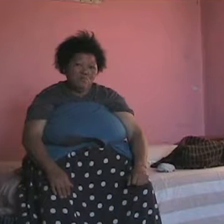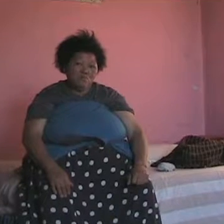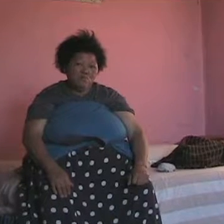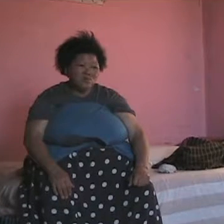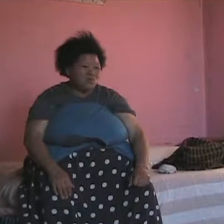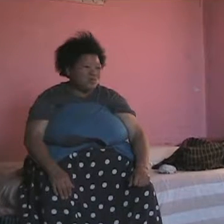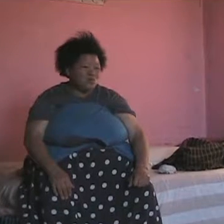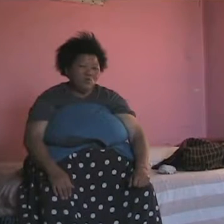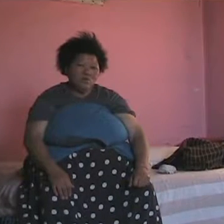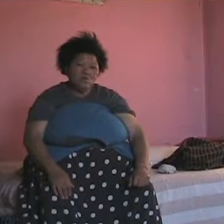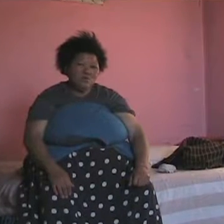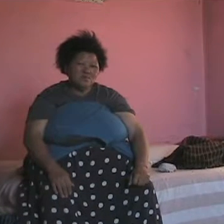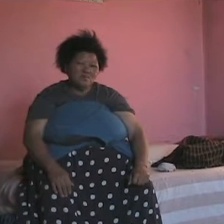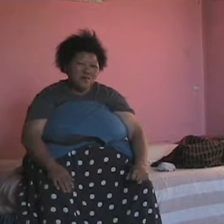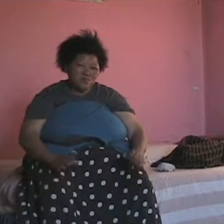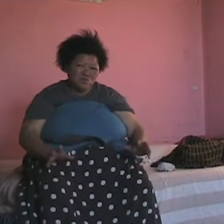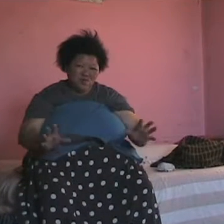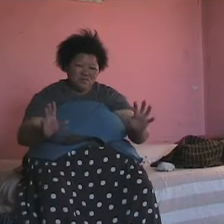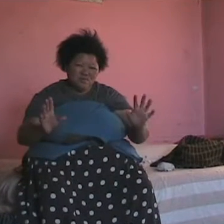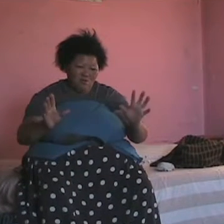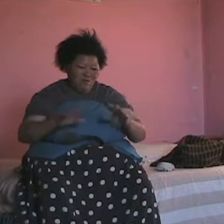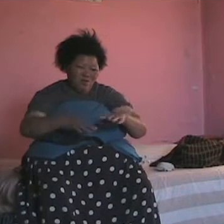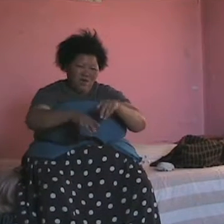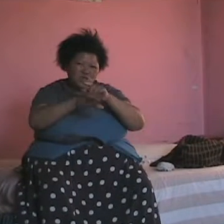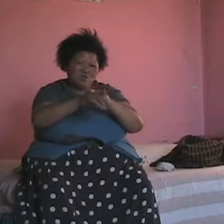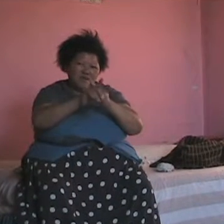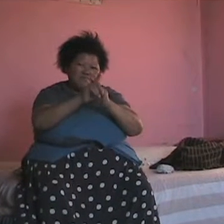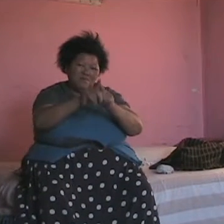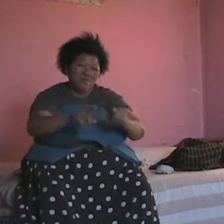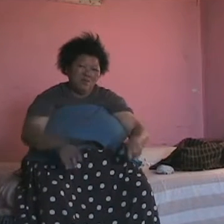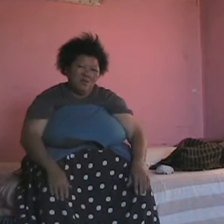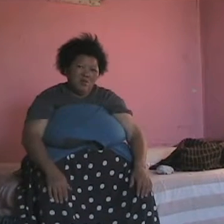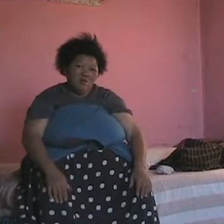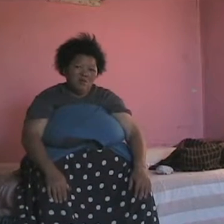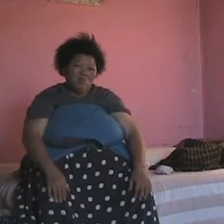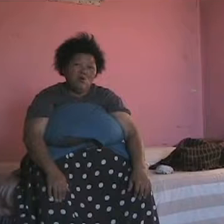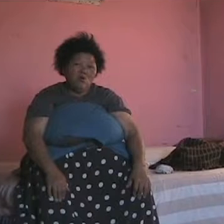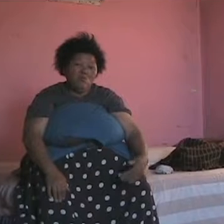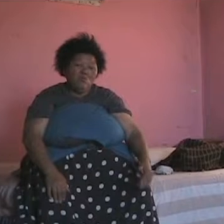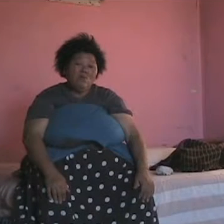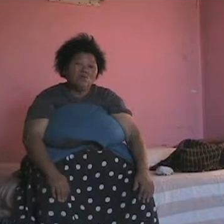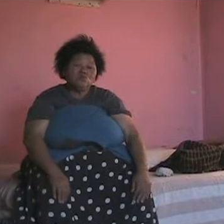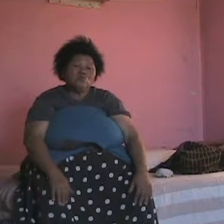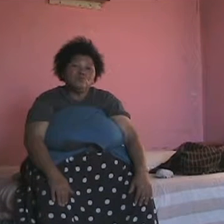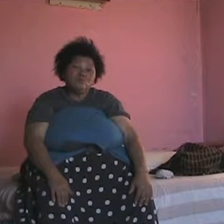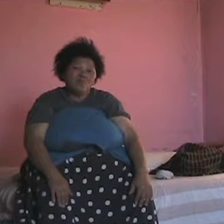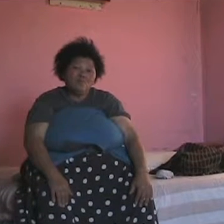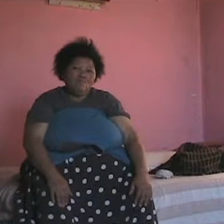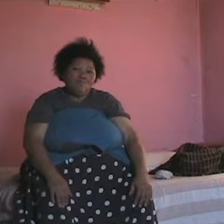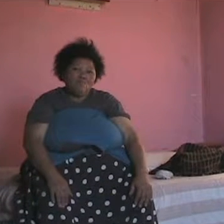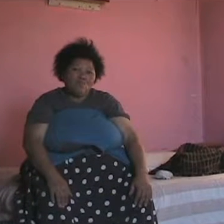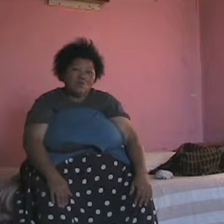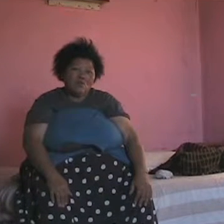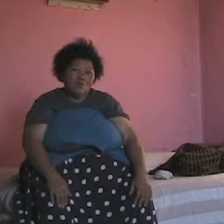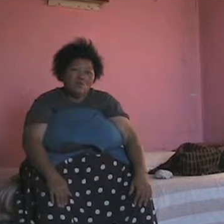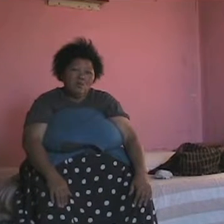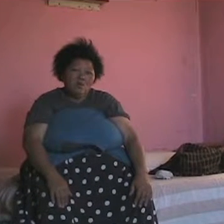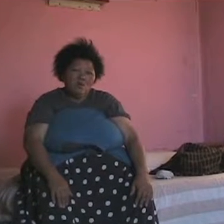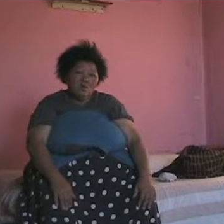Because I didn't know why she's after me. Where was she all this time? Did you